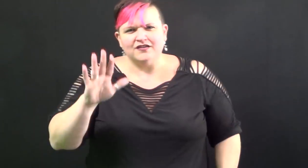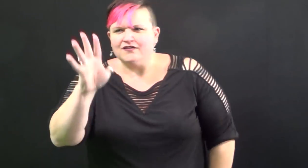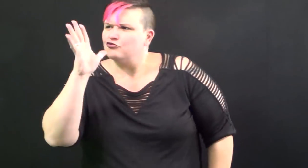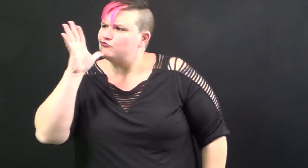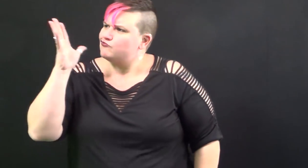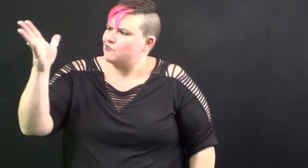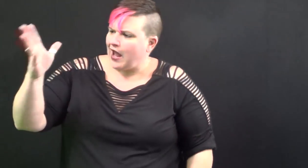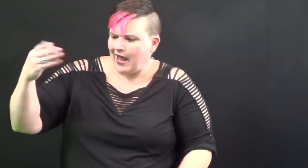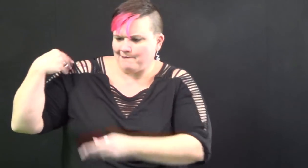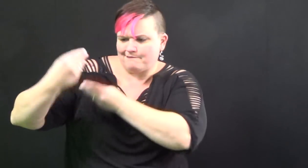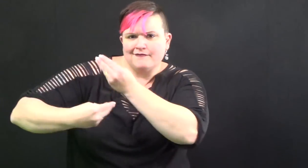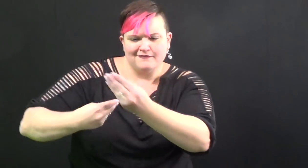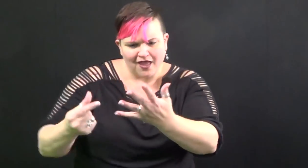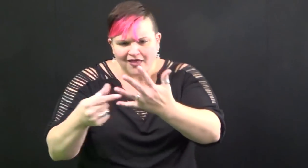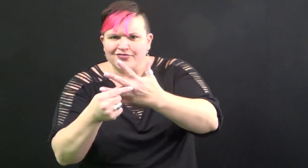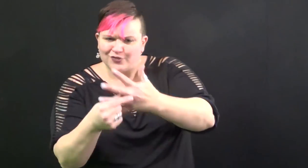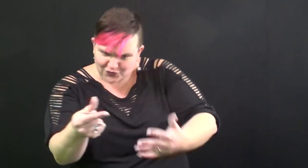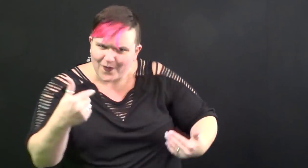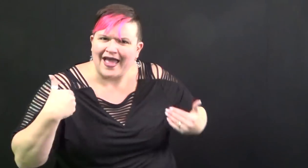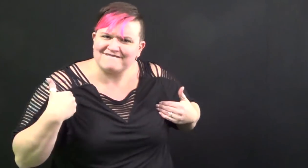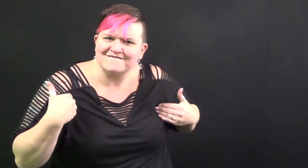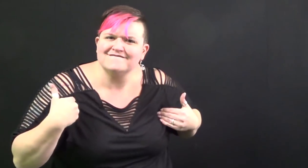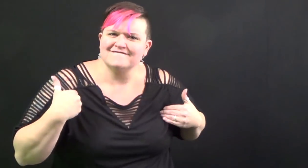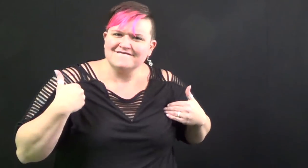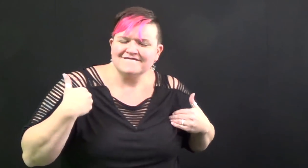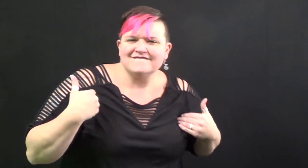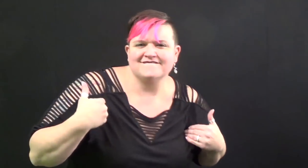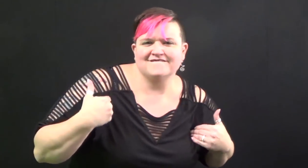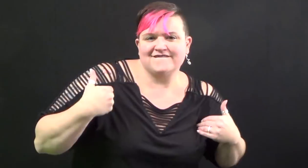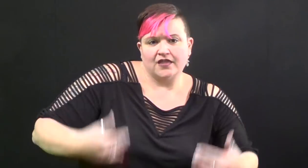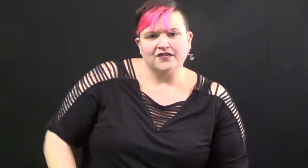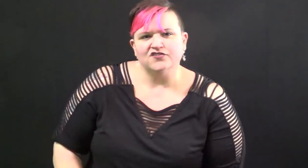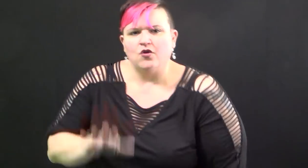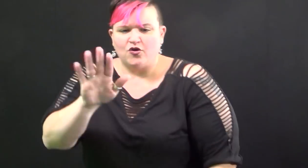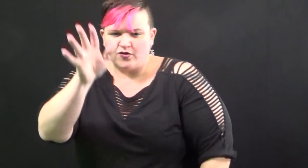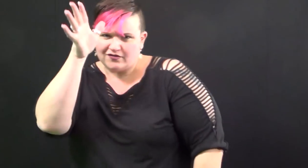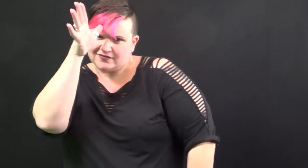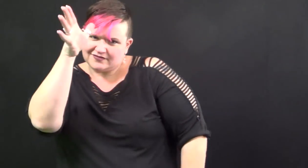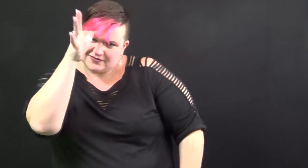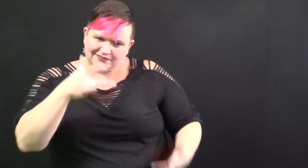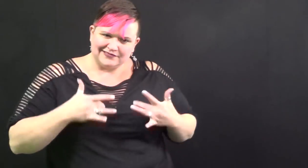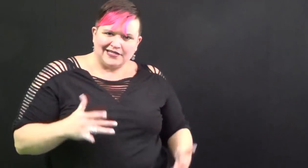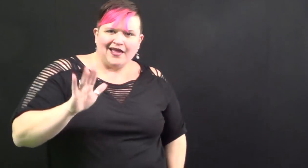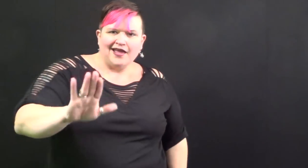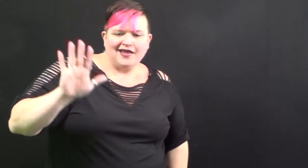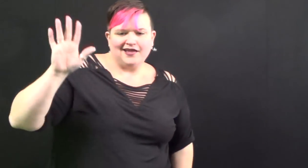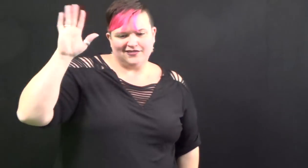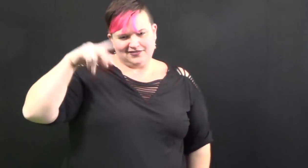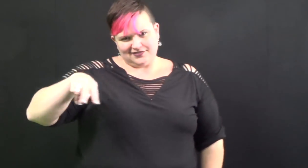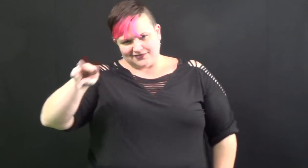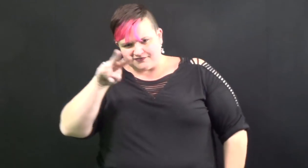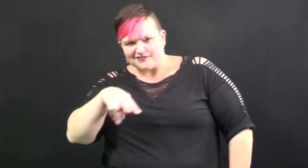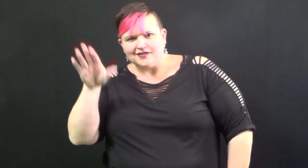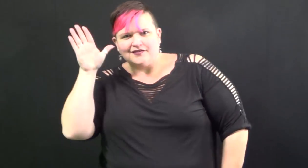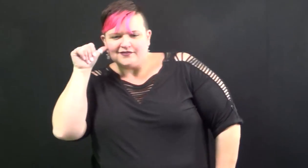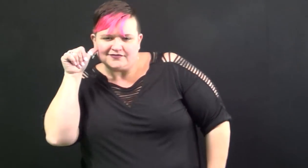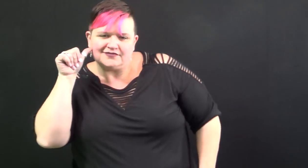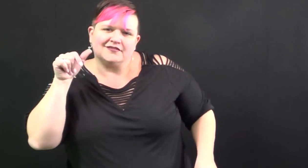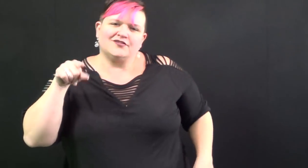grandmother's dream. You've got your daddy's discernment.